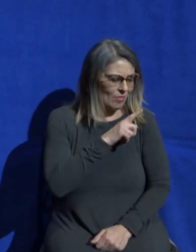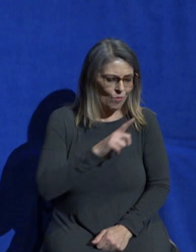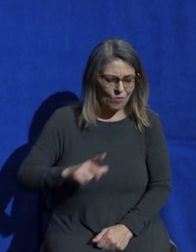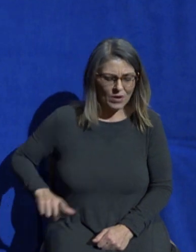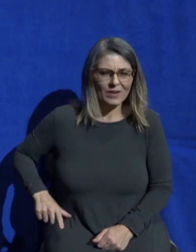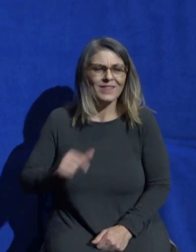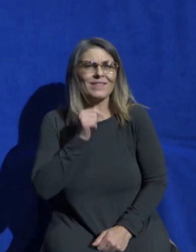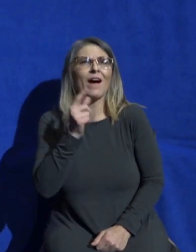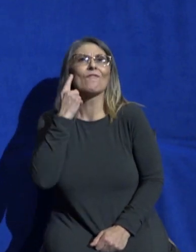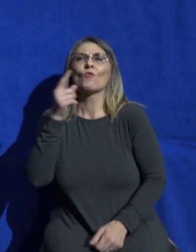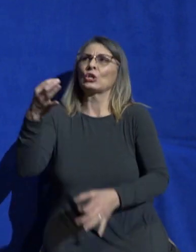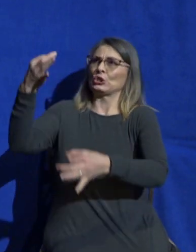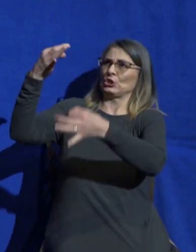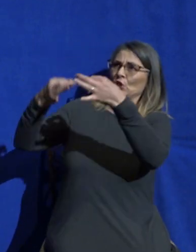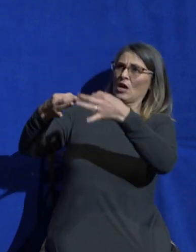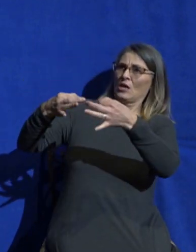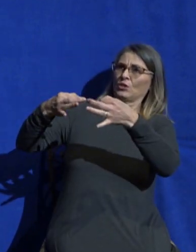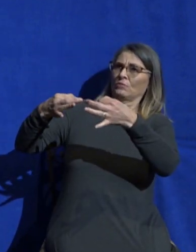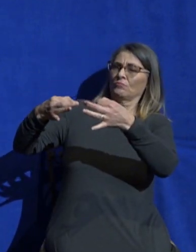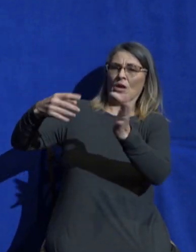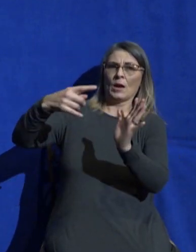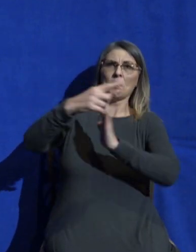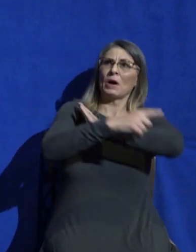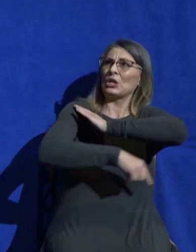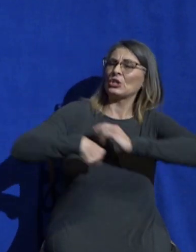bring joy to our hearts and to make us more like Jesus